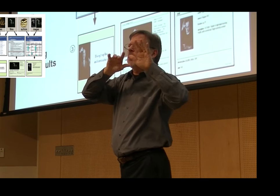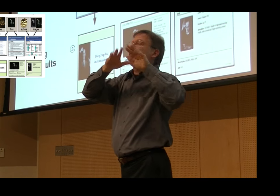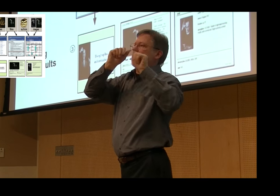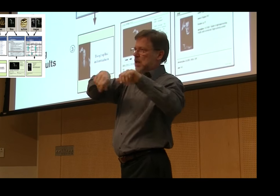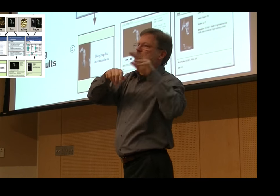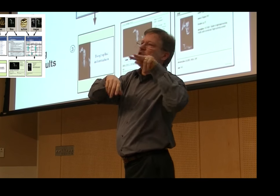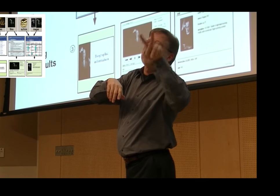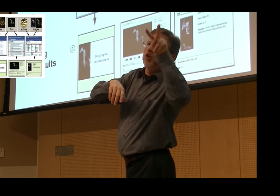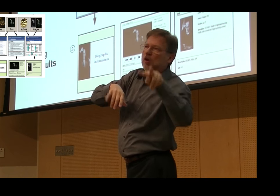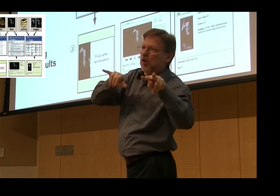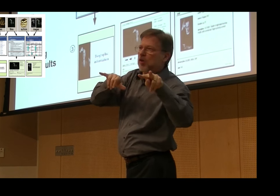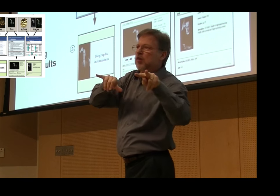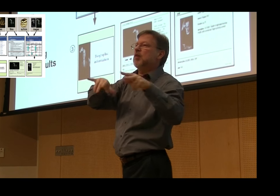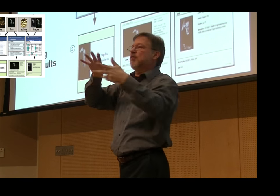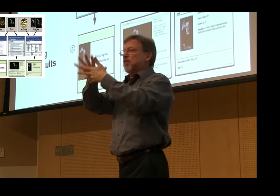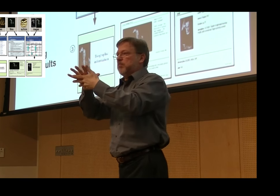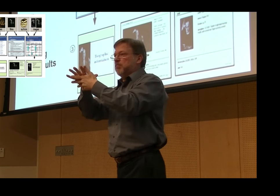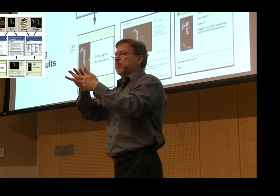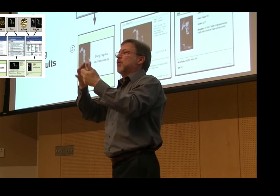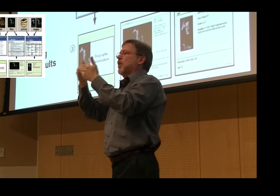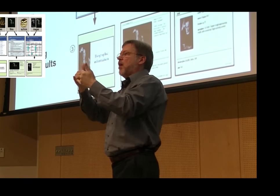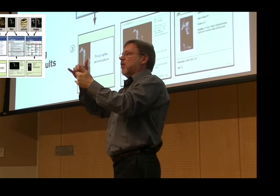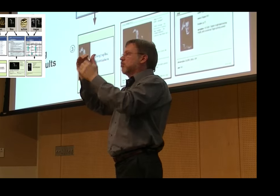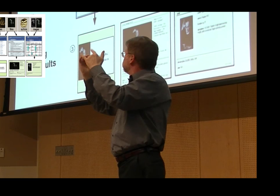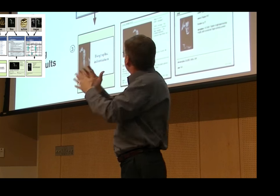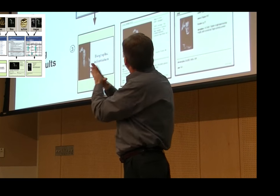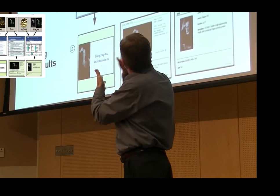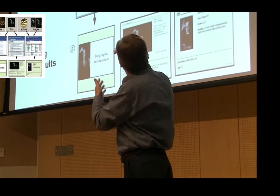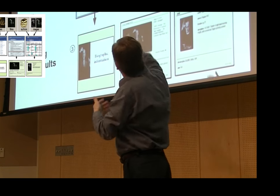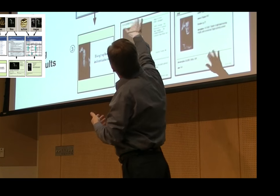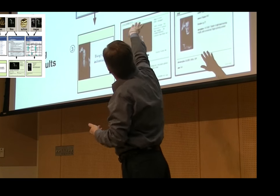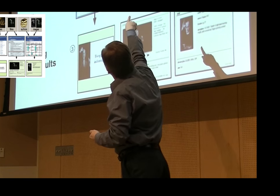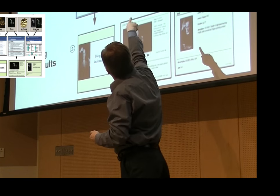There's also biographical information about each of the signers on the films.